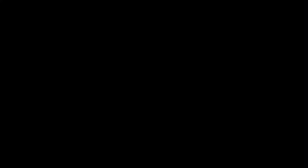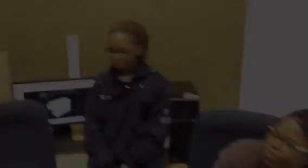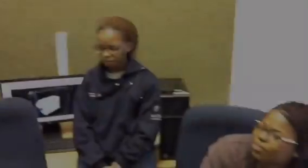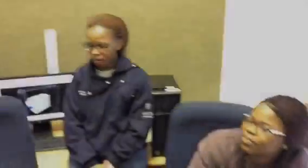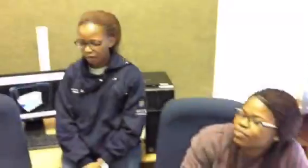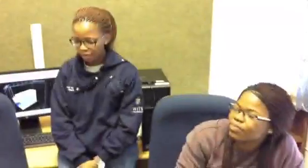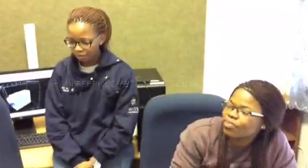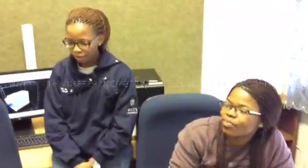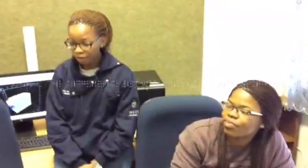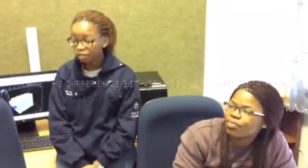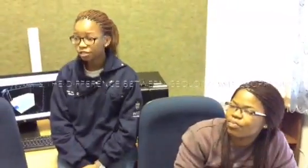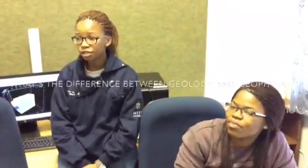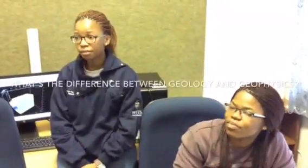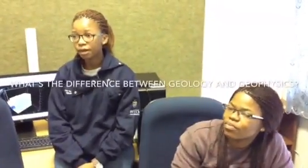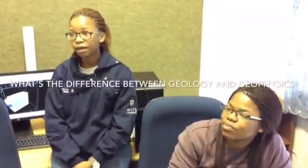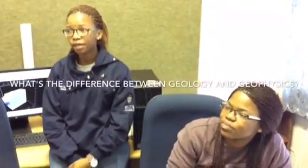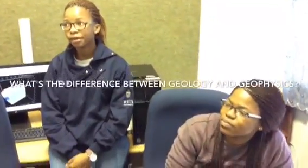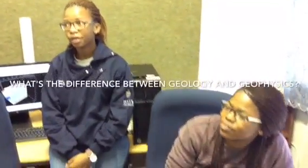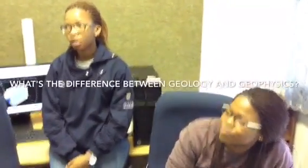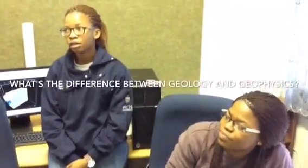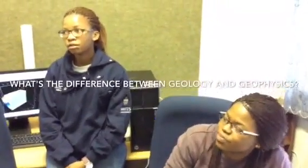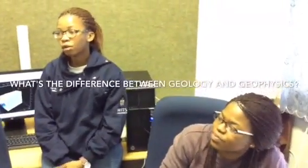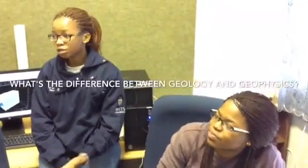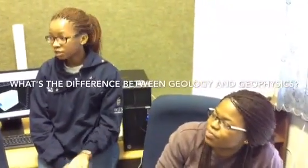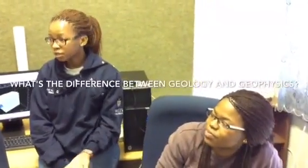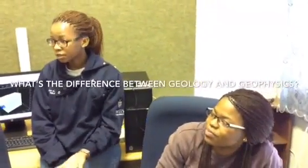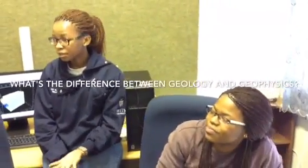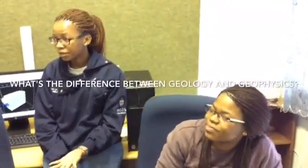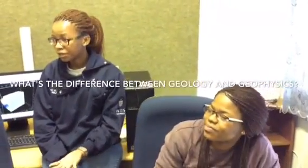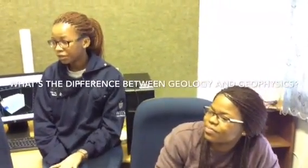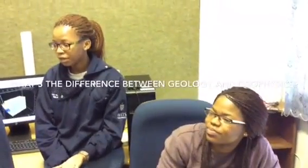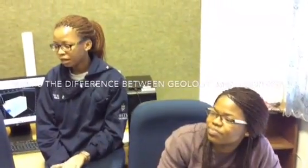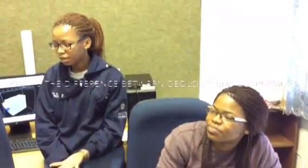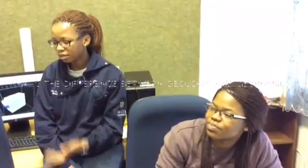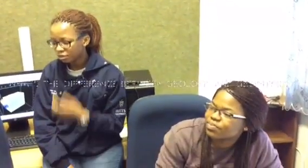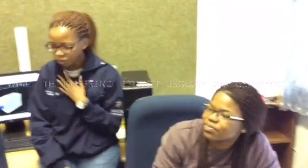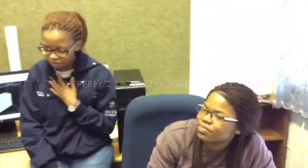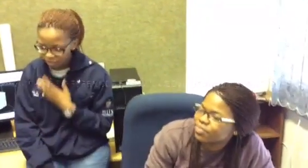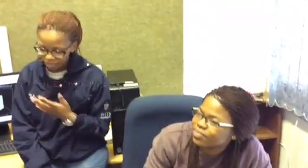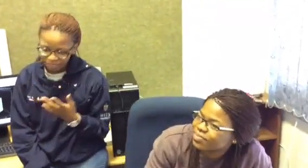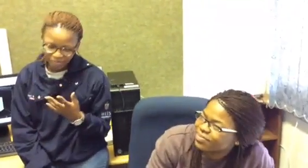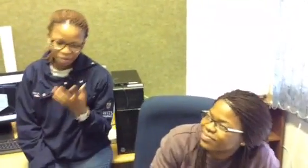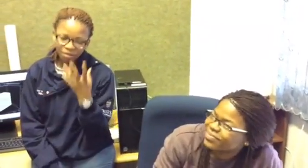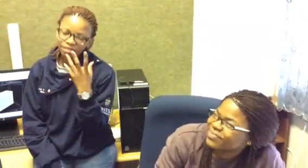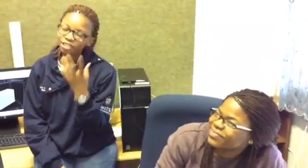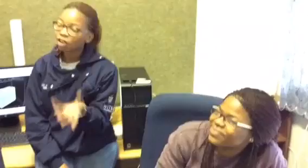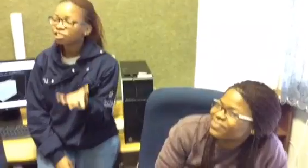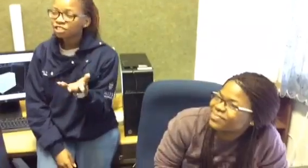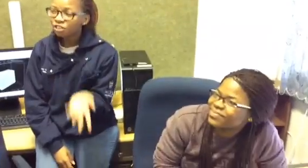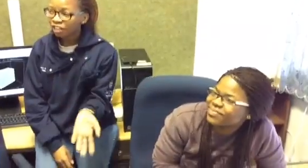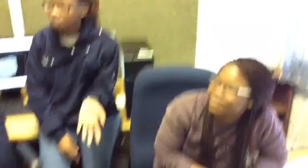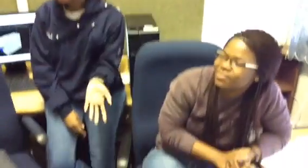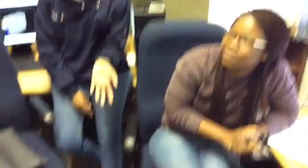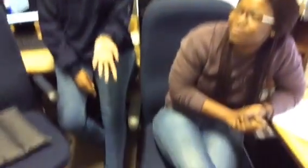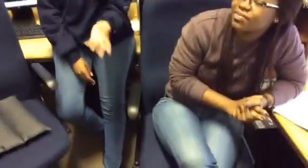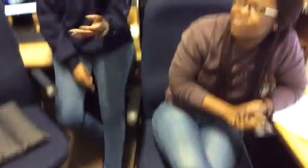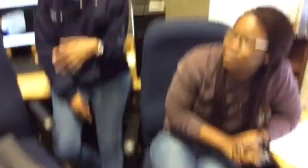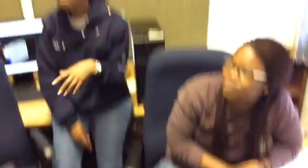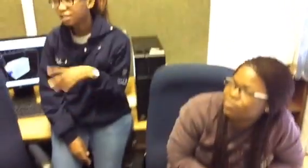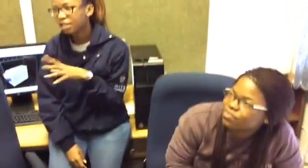I am currently doing my master's and well I'm a geology graduate but the